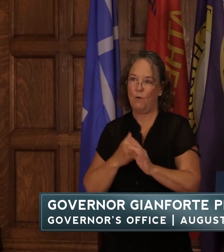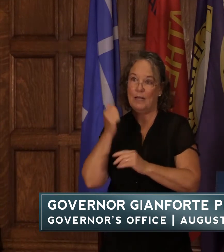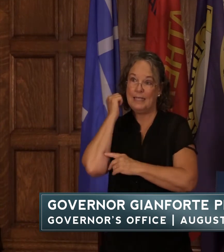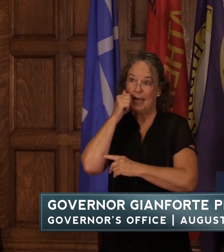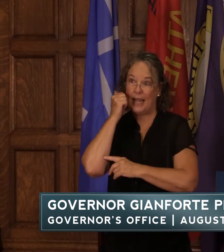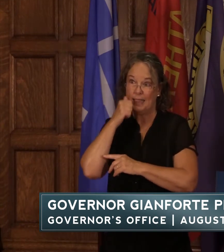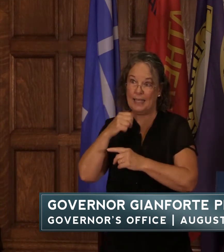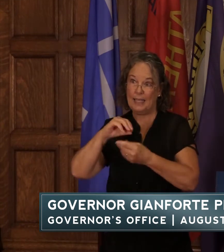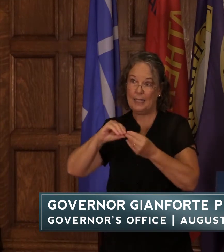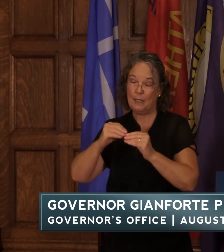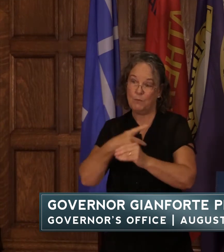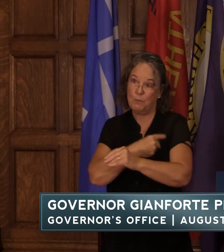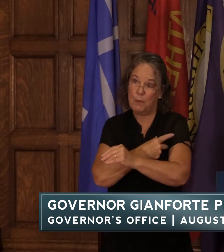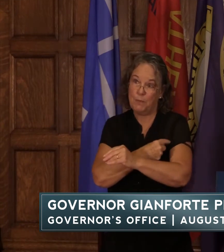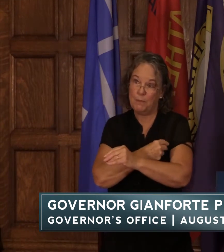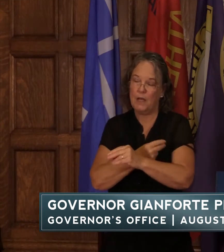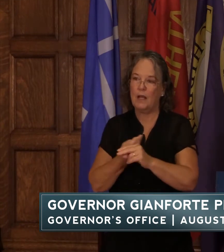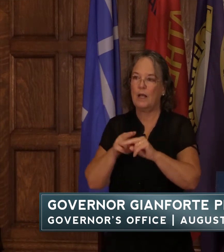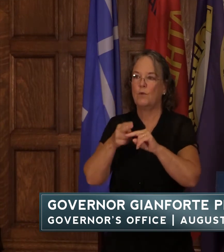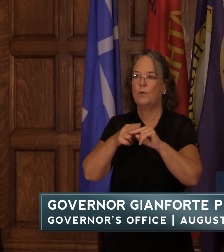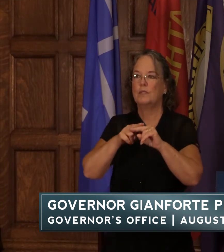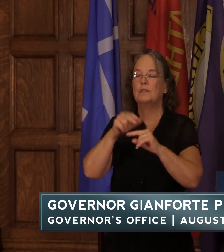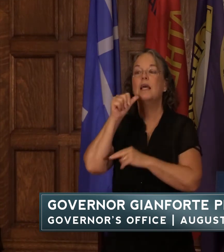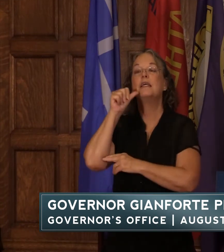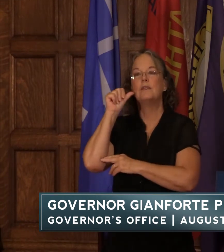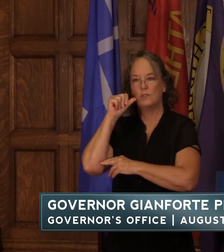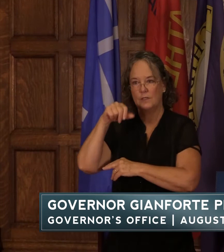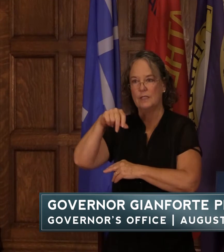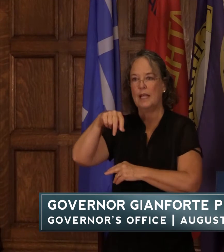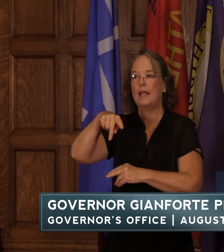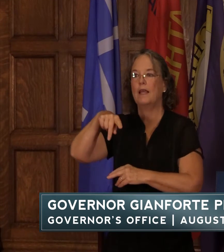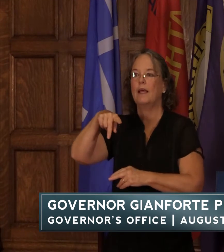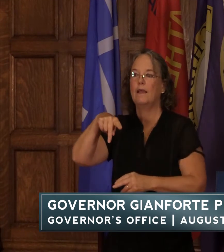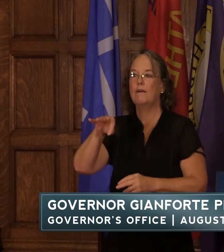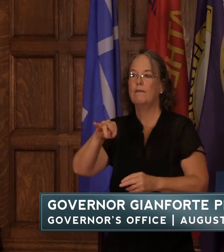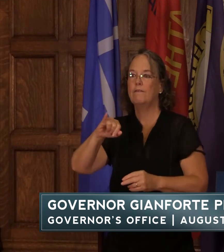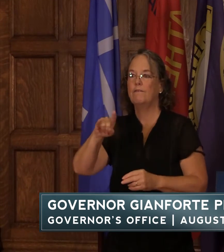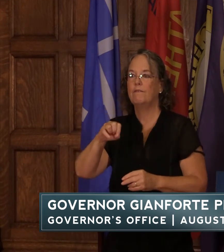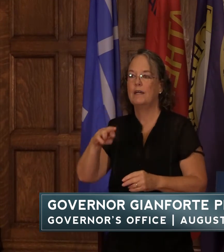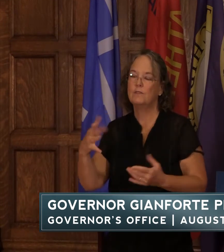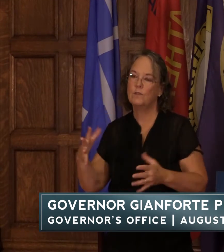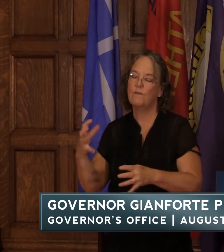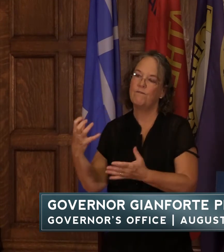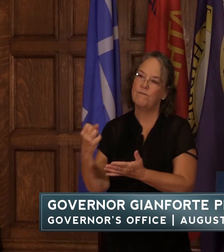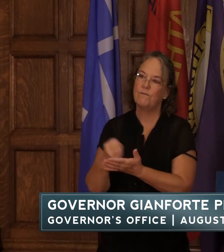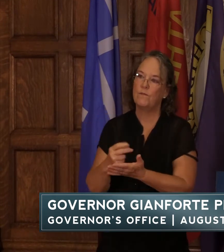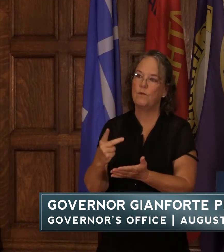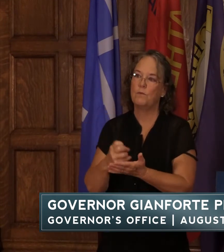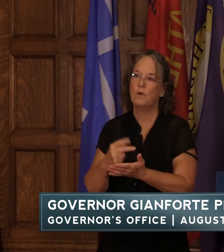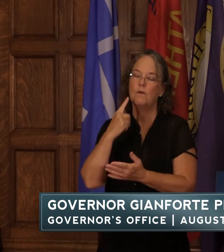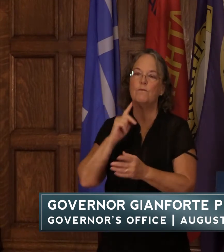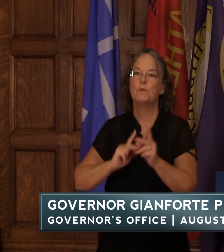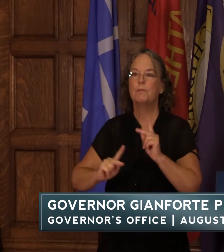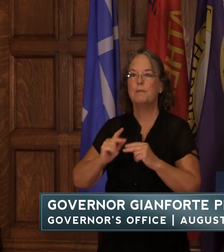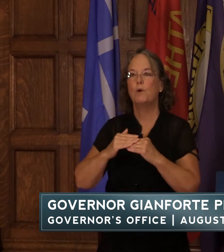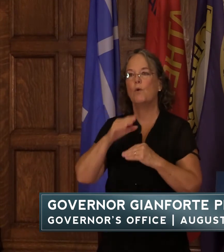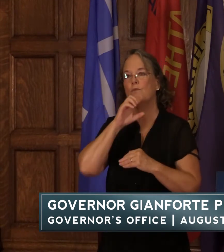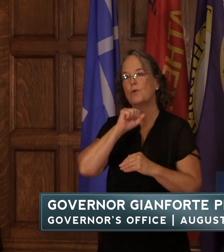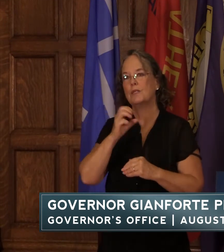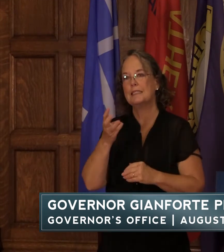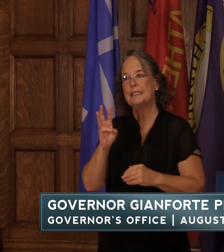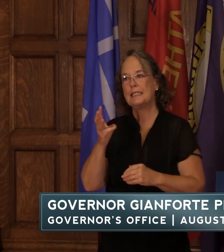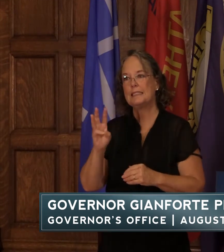yesterday as stated the fda did approve the pfizer vaccine for a two-dose series for individuals 60 and older for full fda